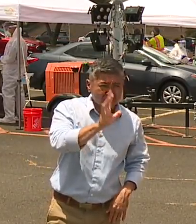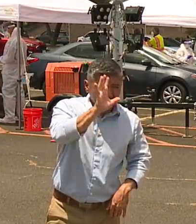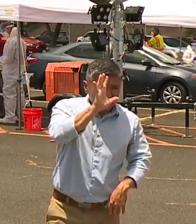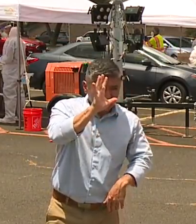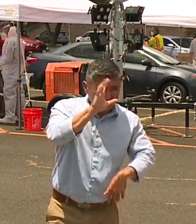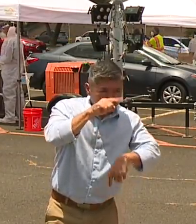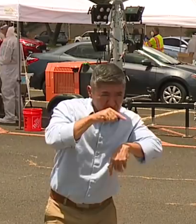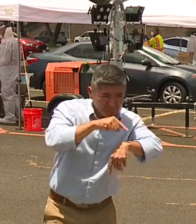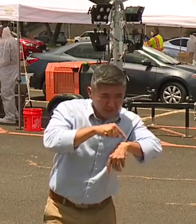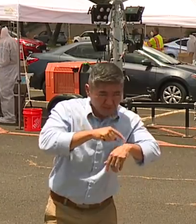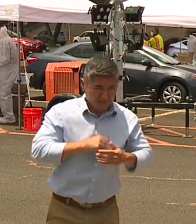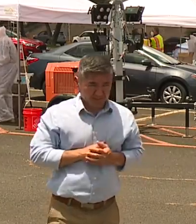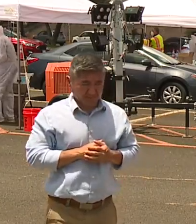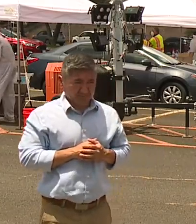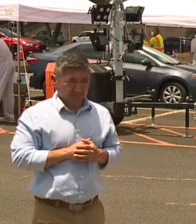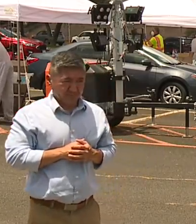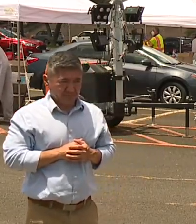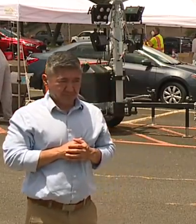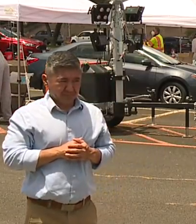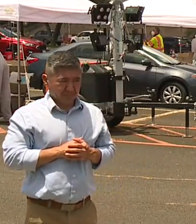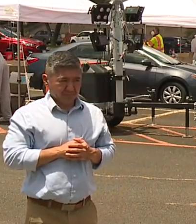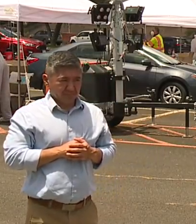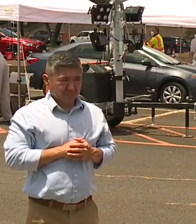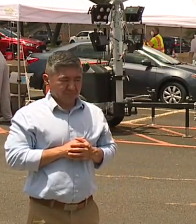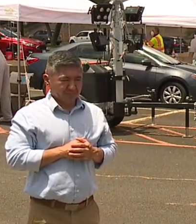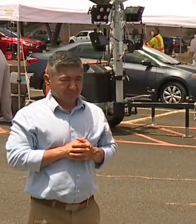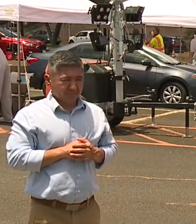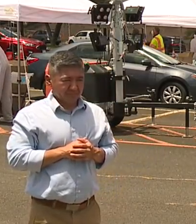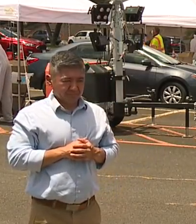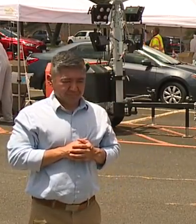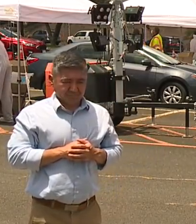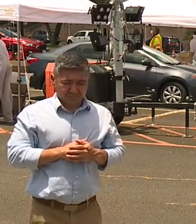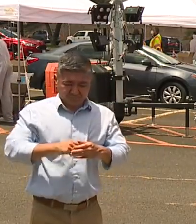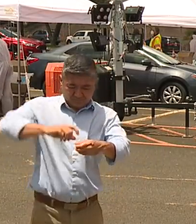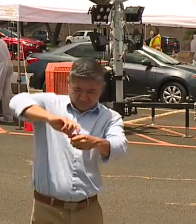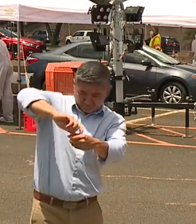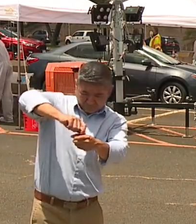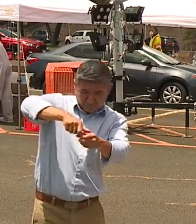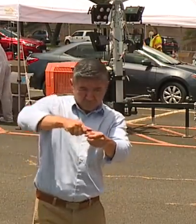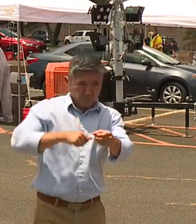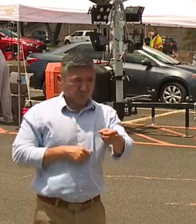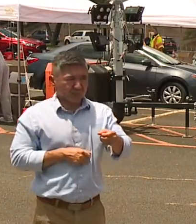turn it around five times. You'll open up your vial,